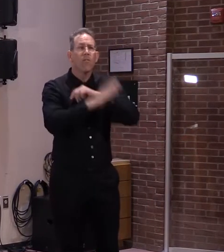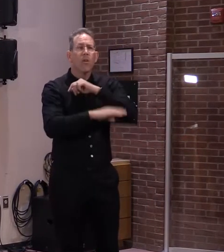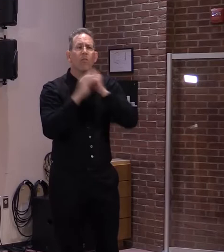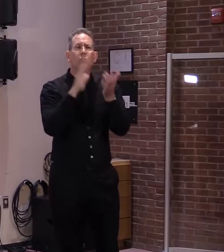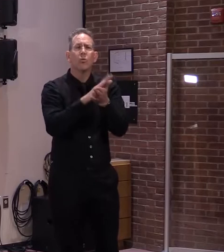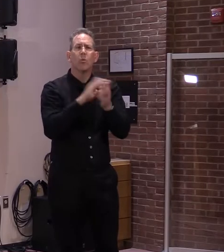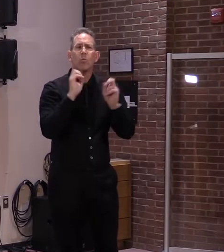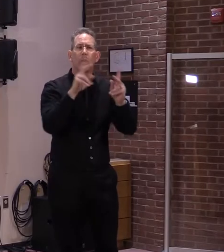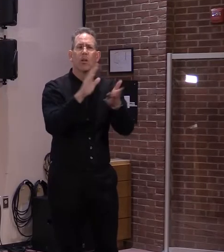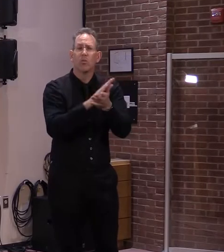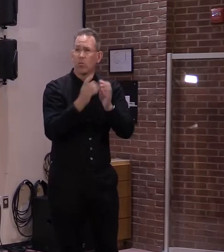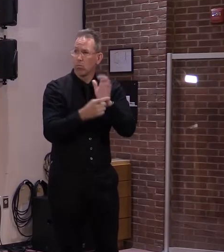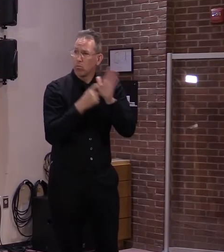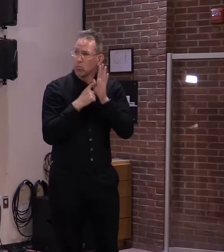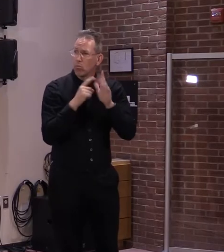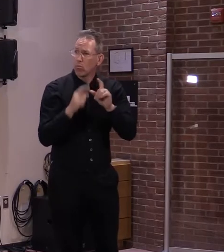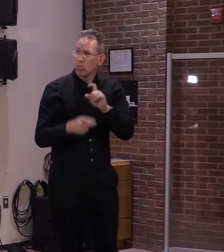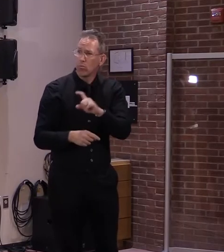Colleges are doing it now.